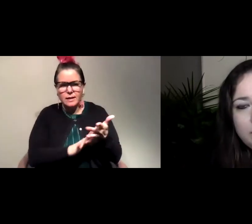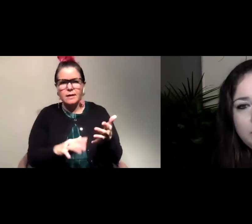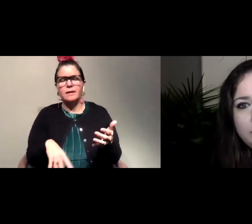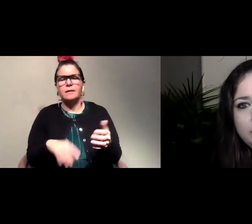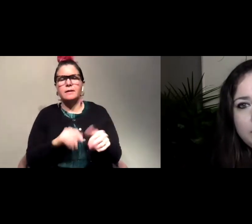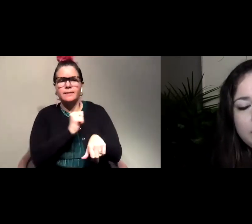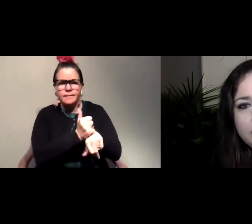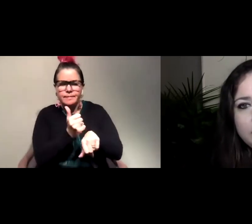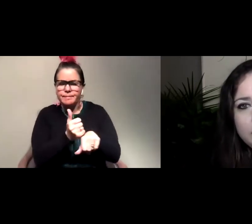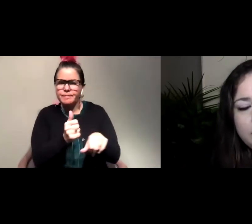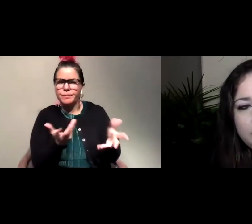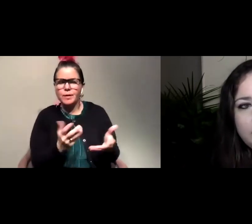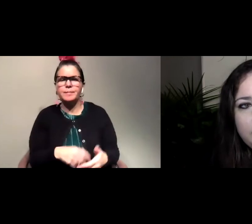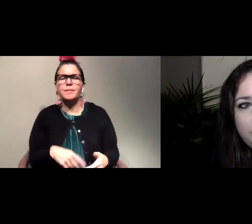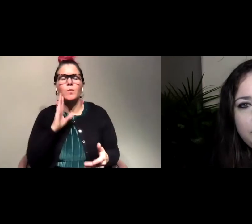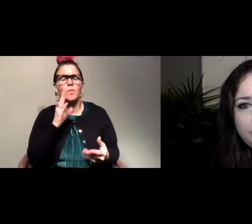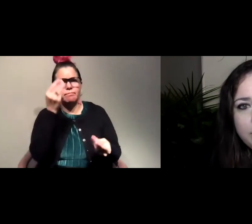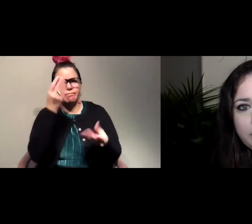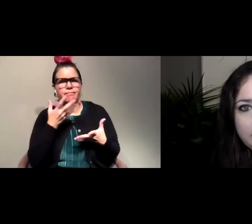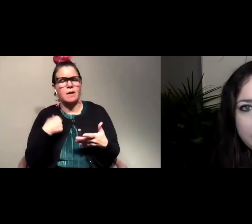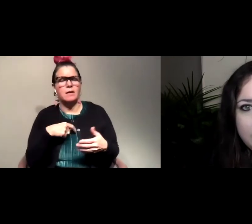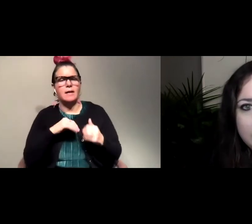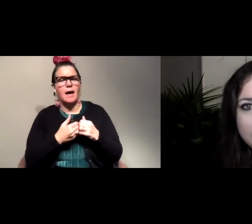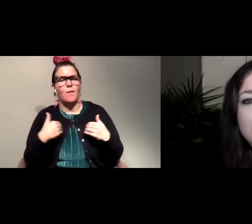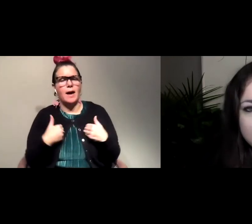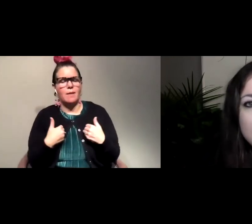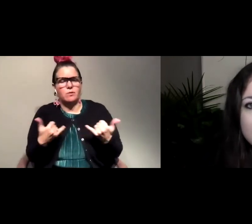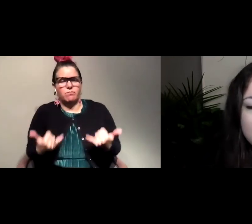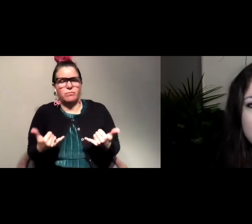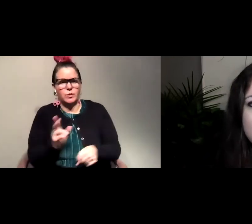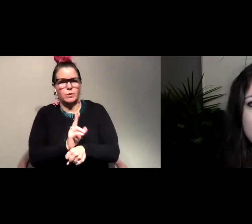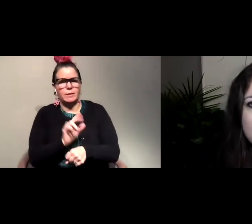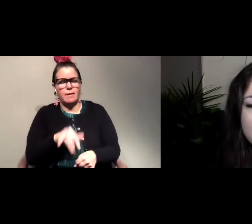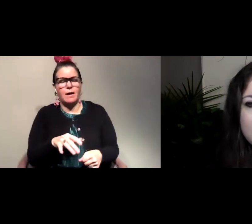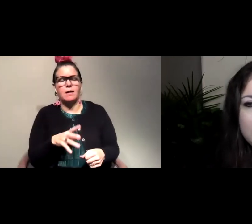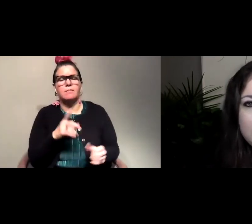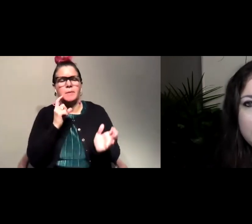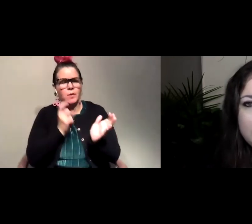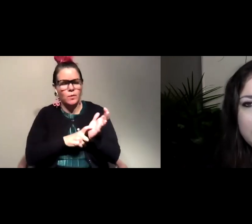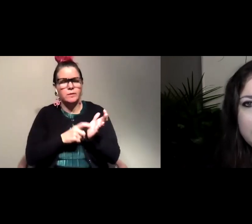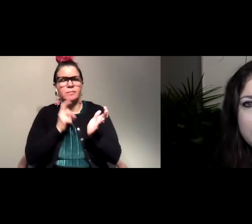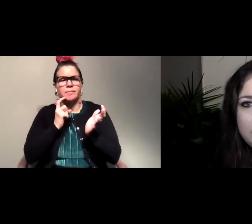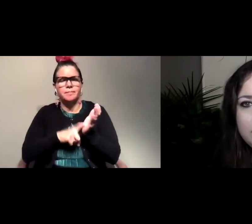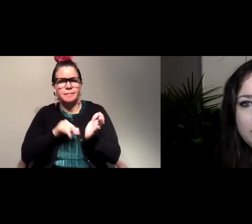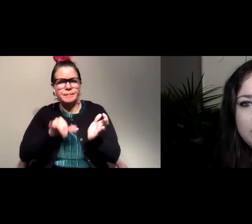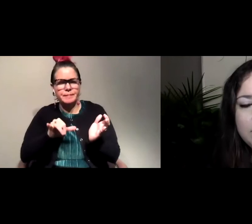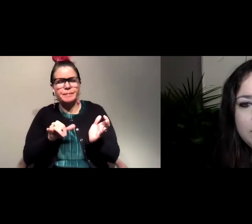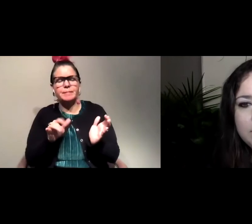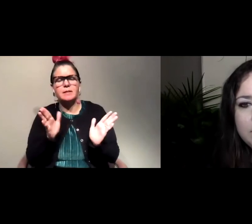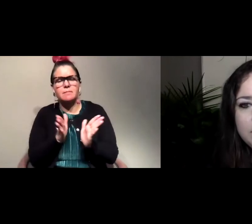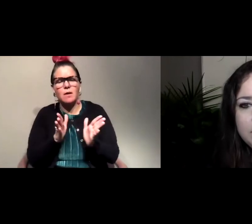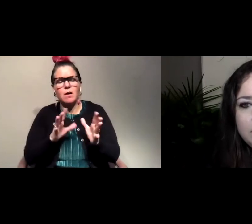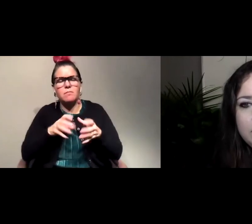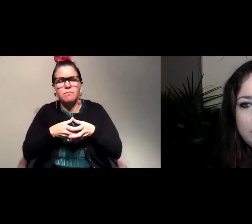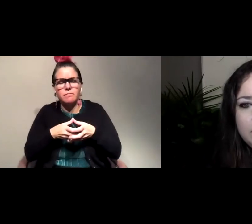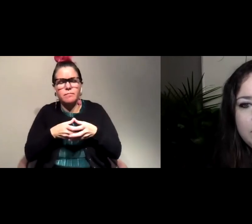how animals are using that currently and we might start to notice that we have small populations of